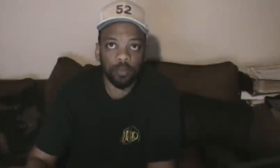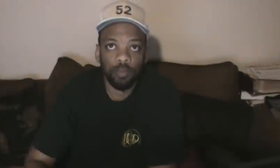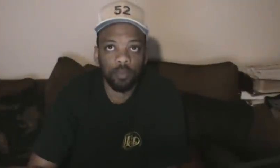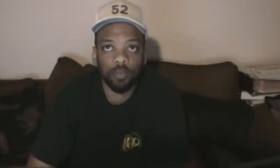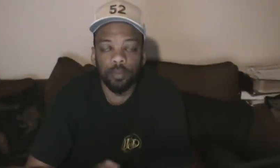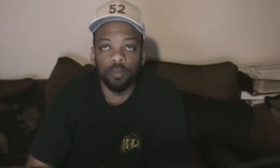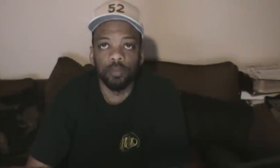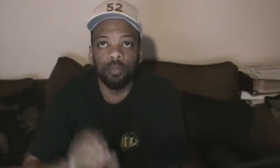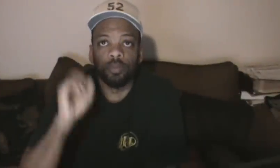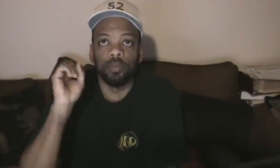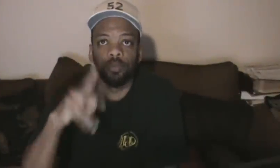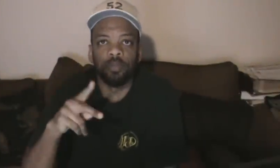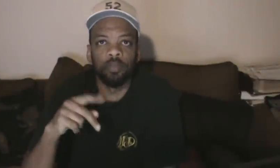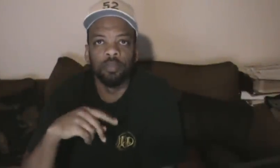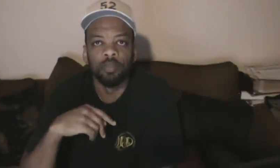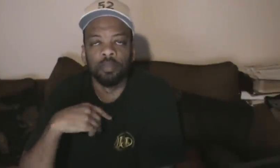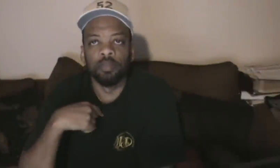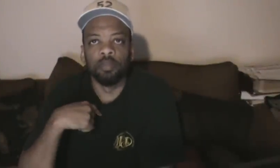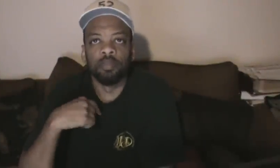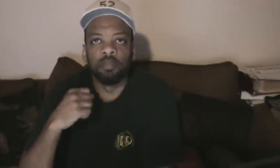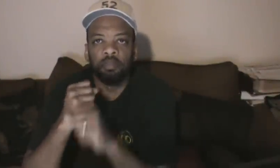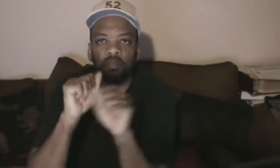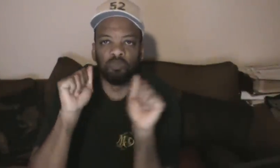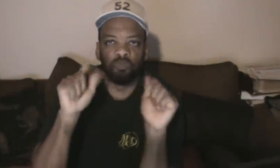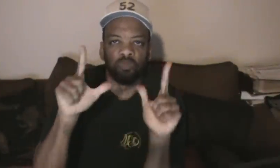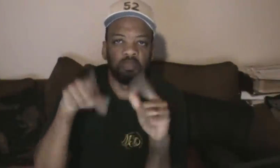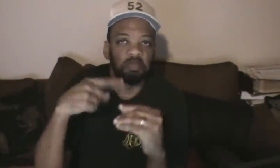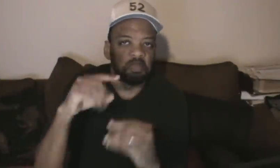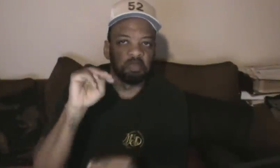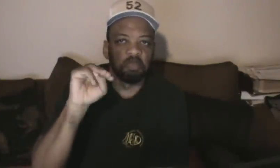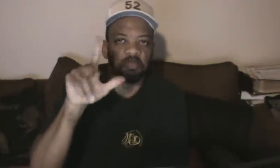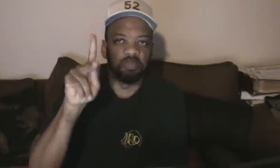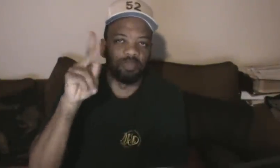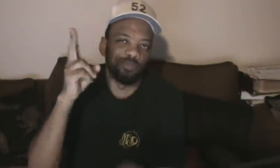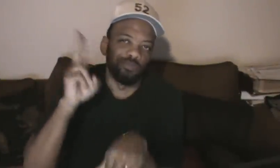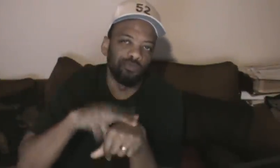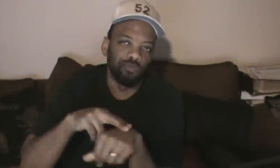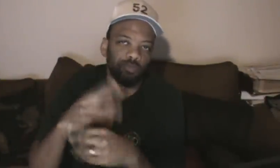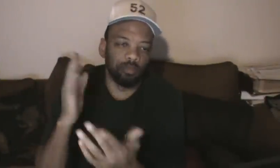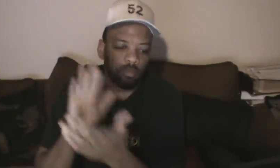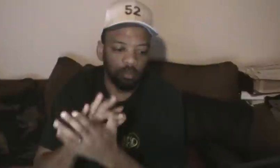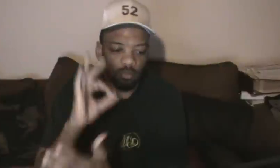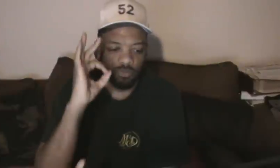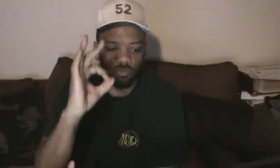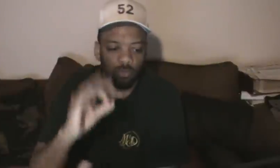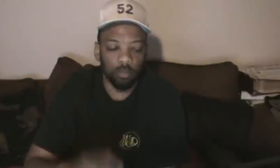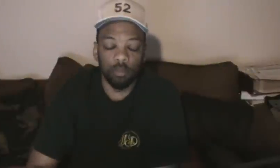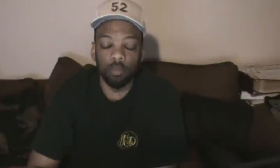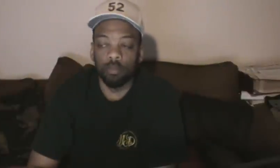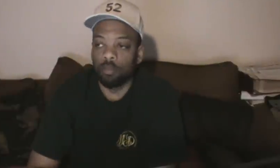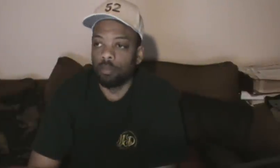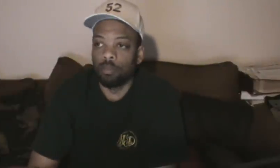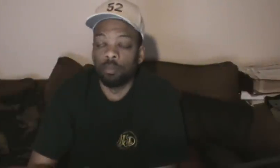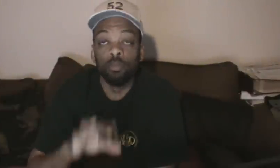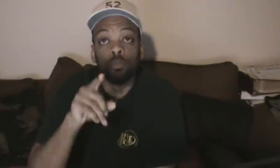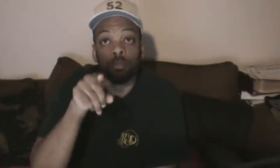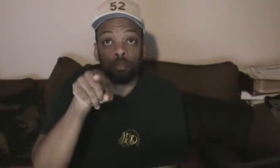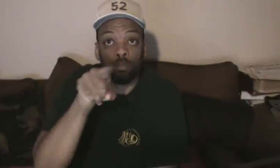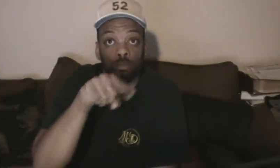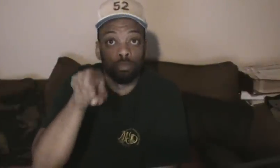rollercoaster ride. We're going to be falling into the teens for tomorrow. Not going to climb much warmer until Wednesday. Then we'll be moving into the 30s. Another